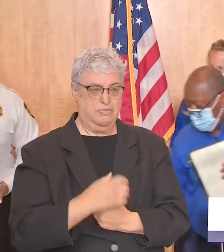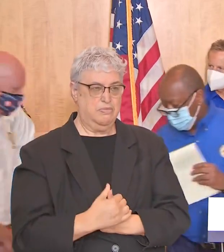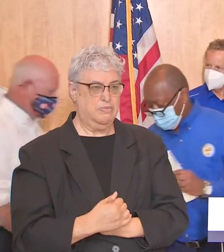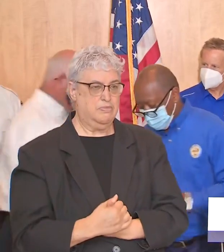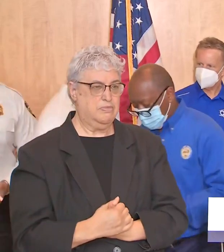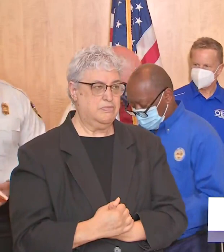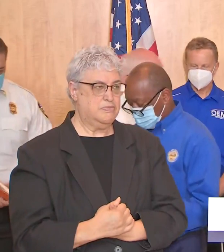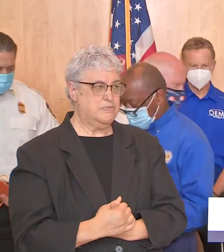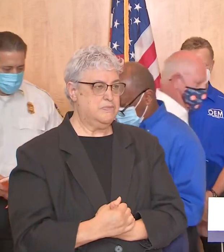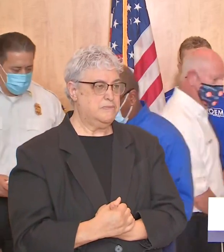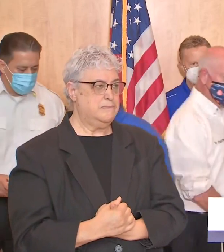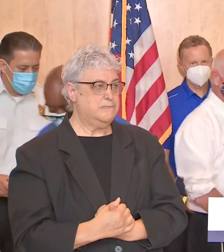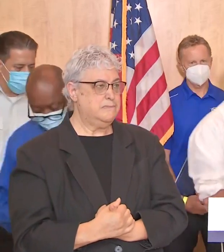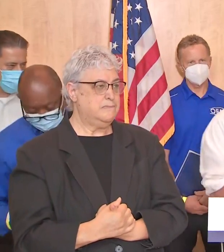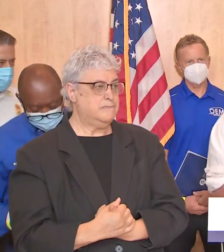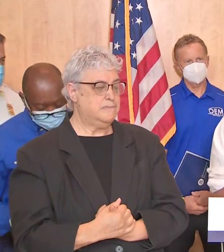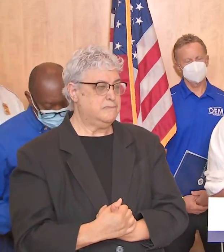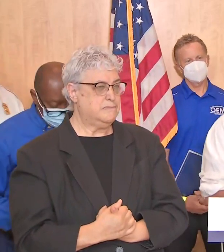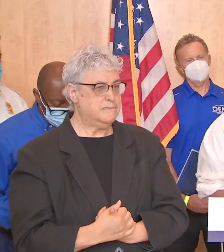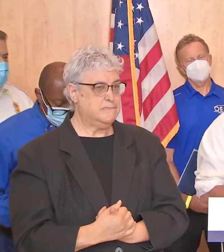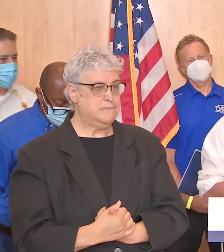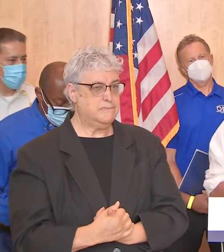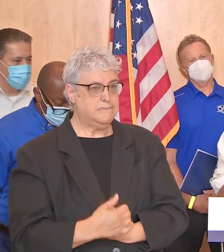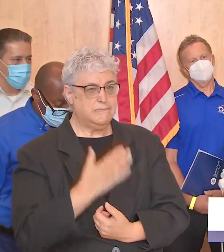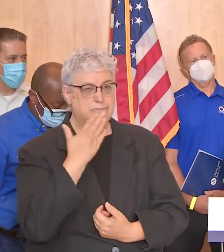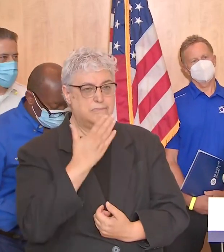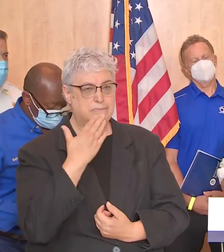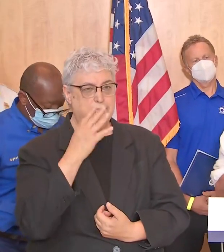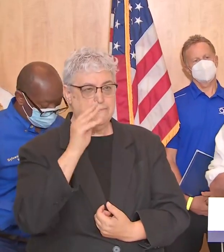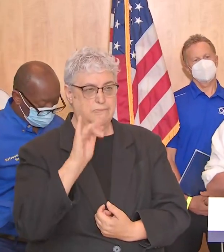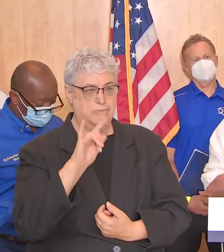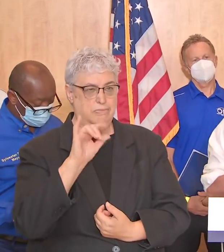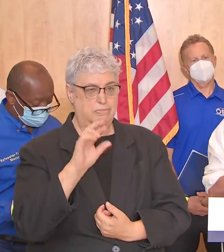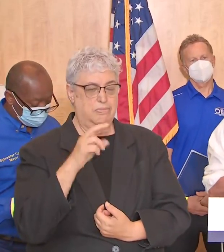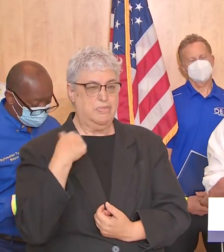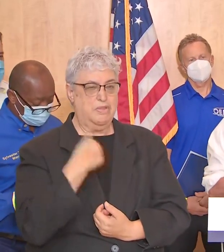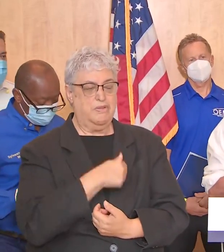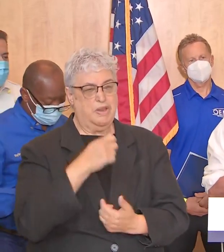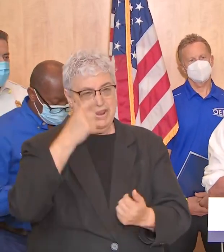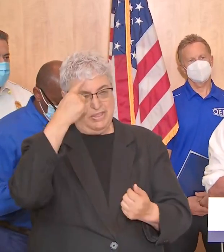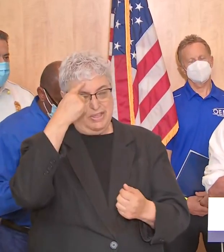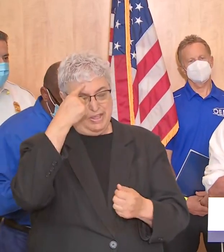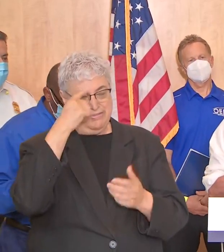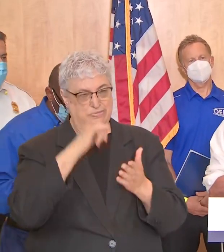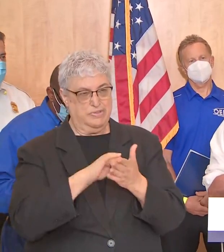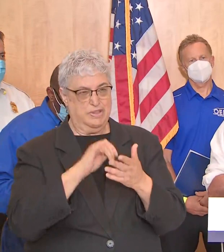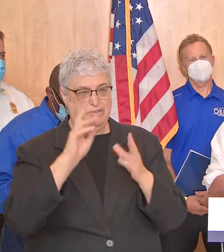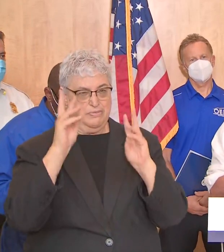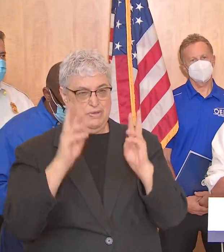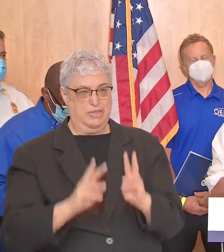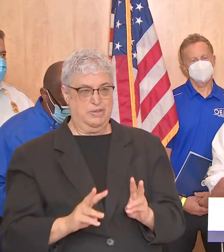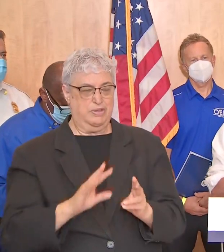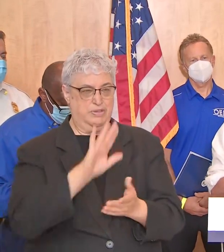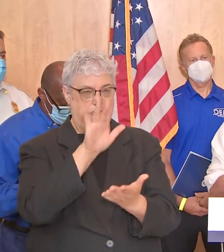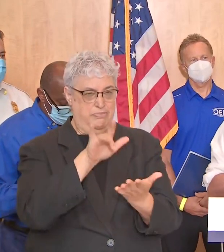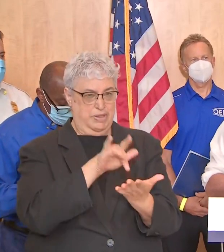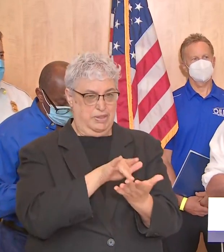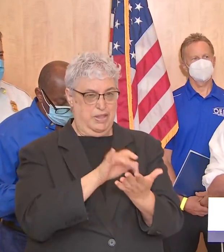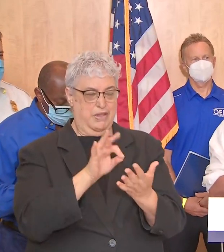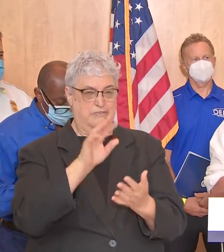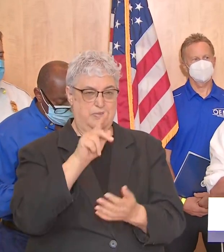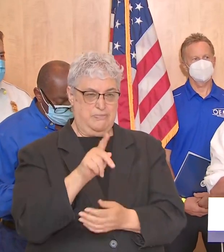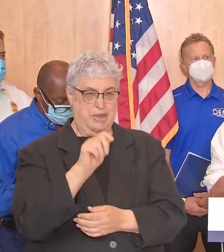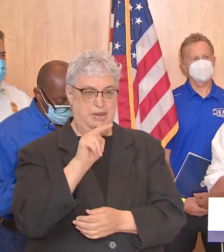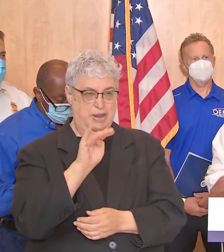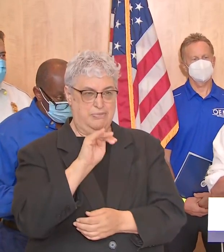thank you mayor and as the mayor points out we need to all keep in mind that this weather event is occurring in the midst of a pandemic